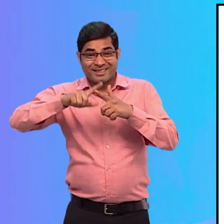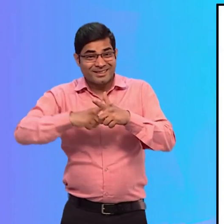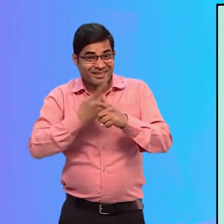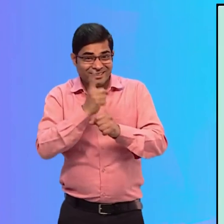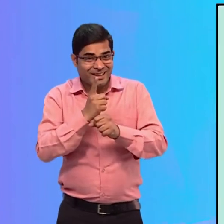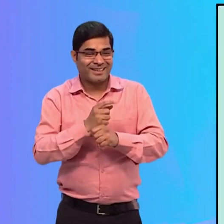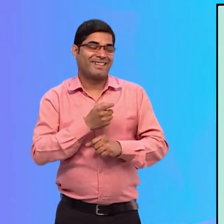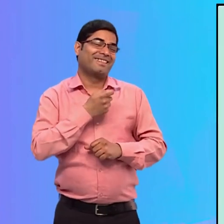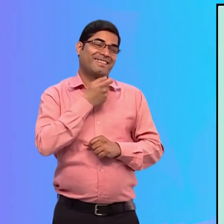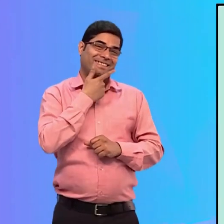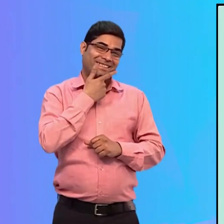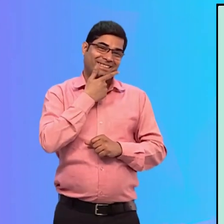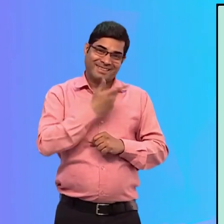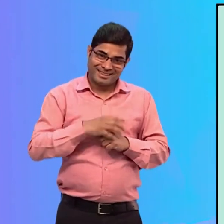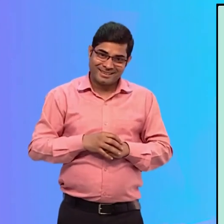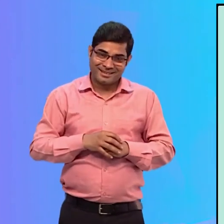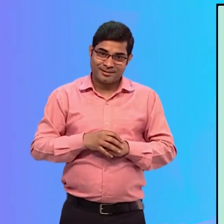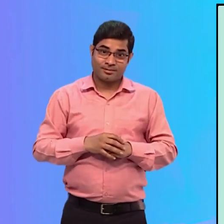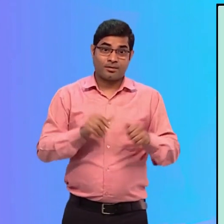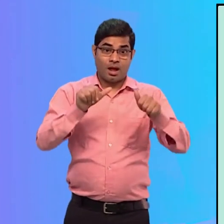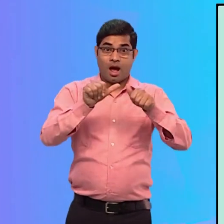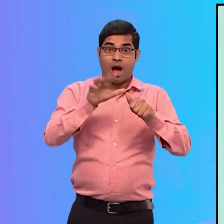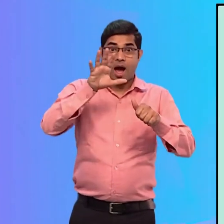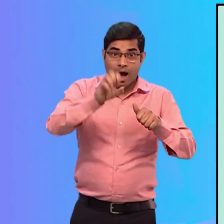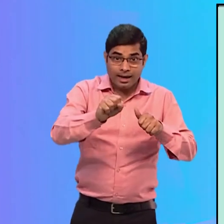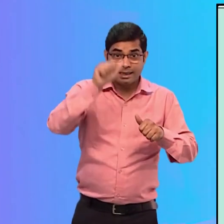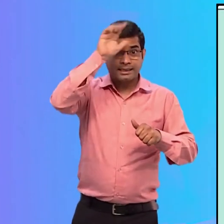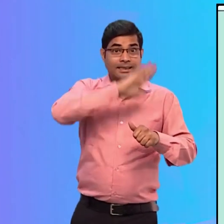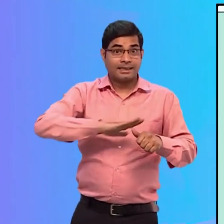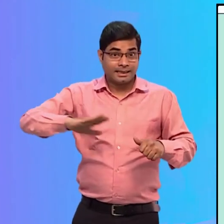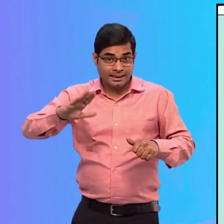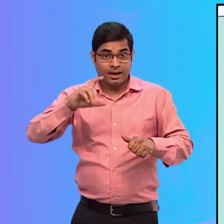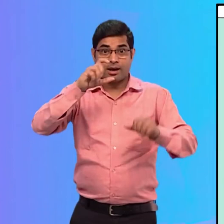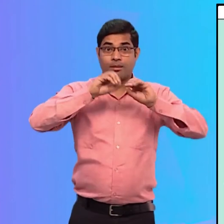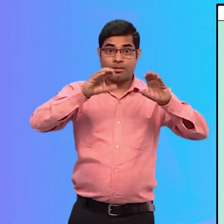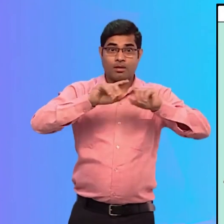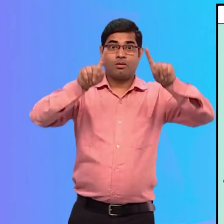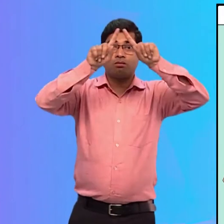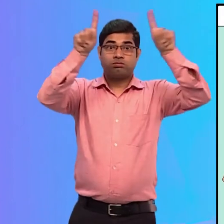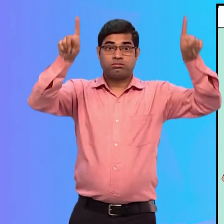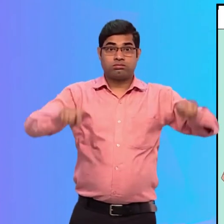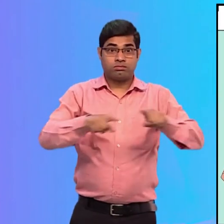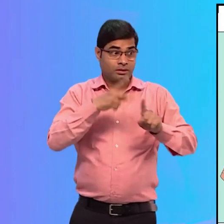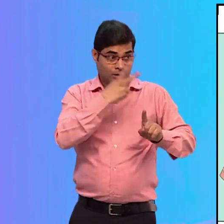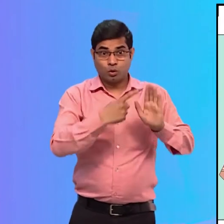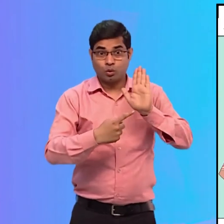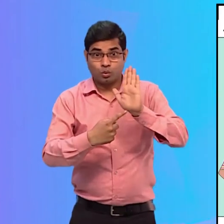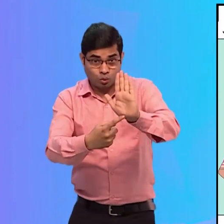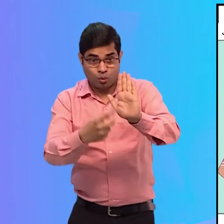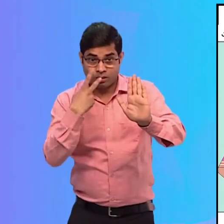Jyoti Ma'am smiled lovingly and showed the accessible India campaign poster.